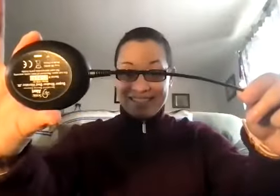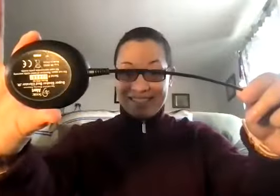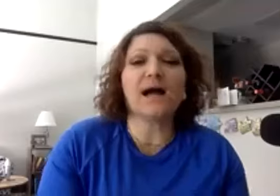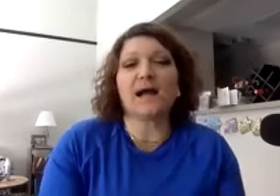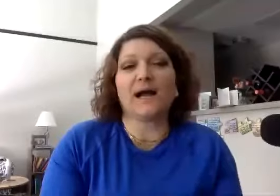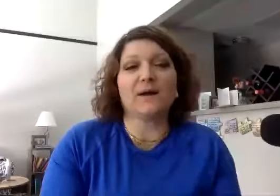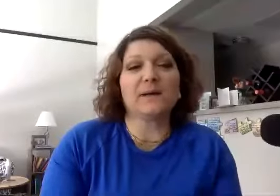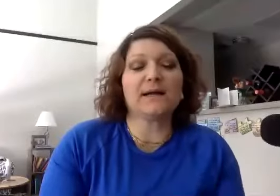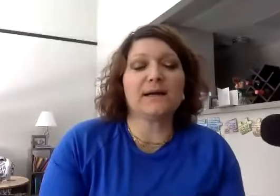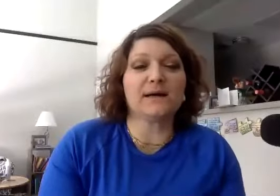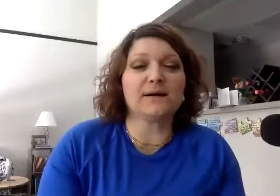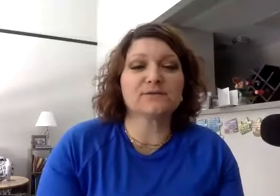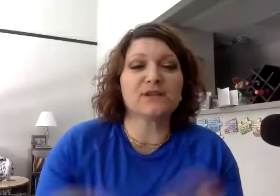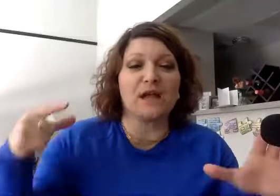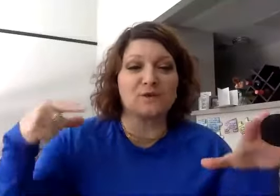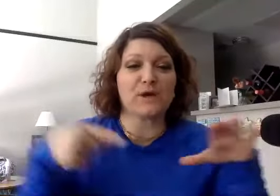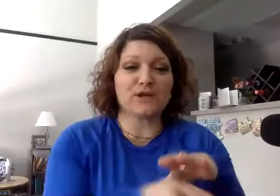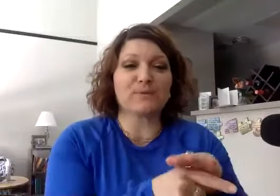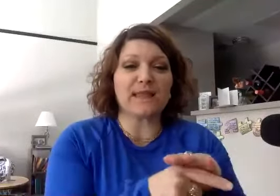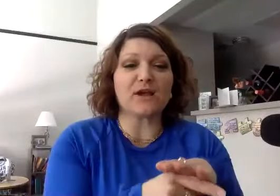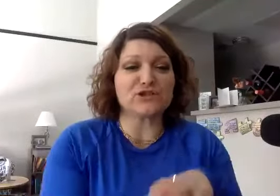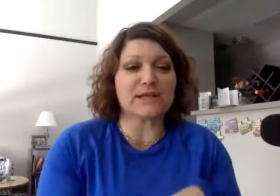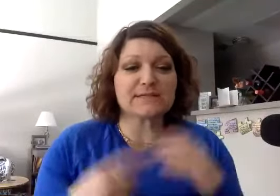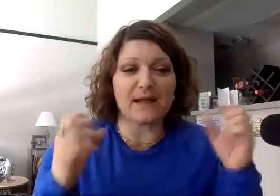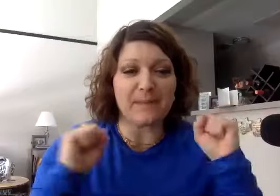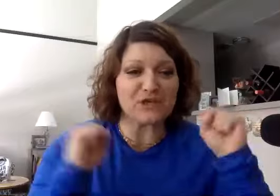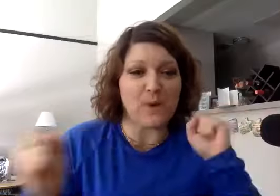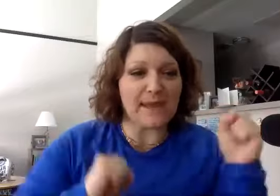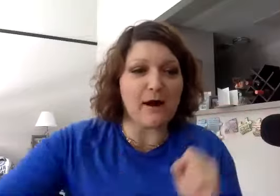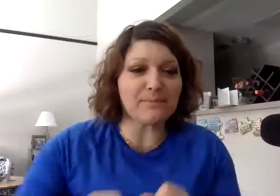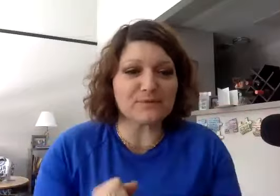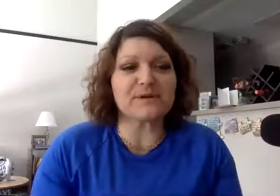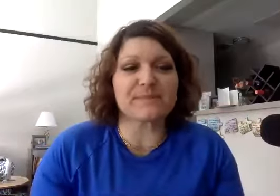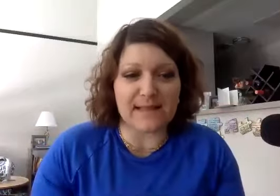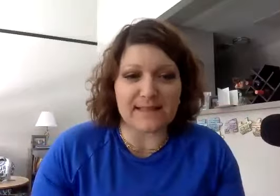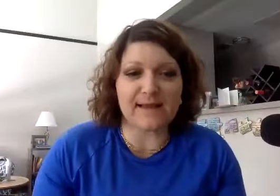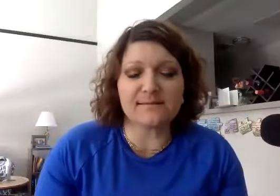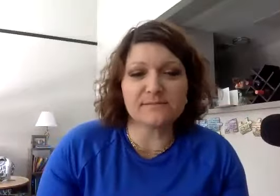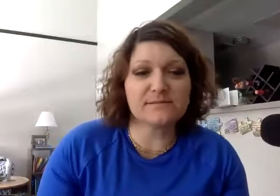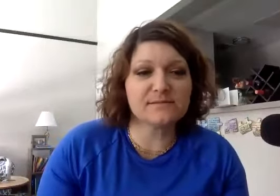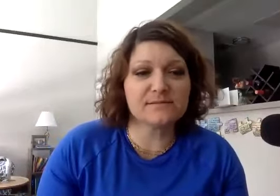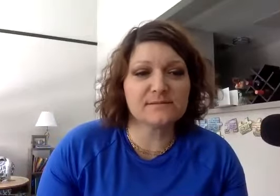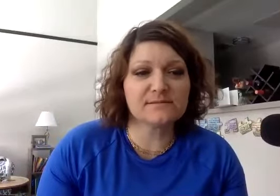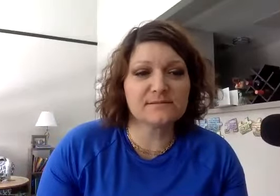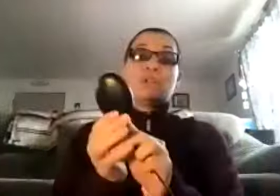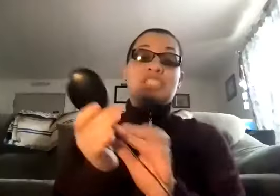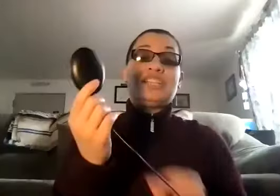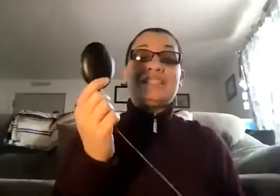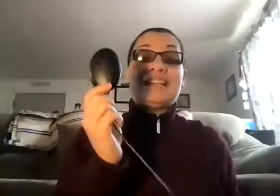Ah, wow. Did that, where you put that underneath that makes you wake up or something like that? I would suggest that